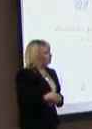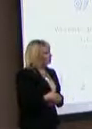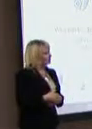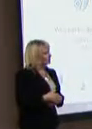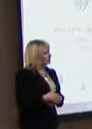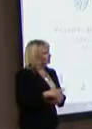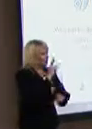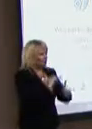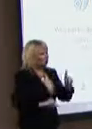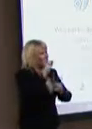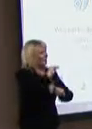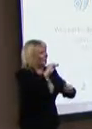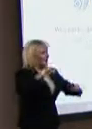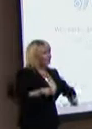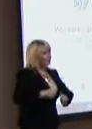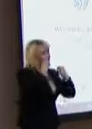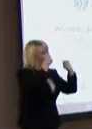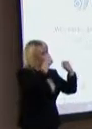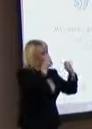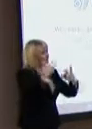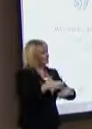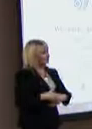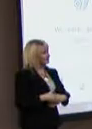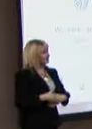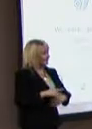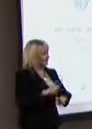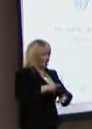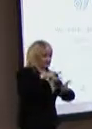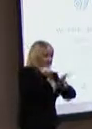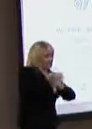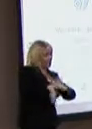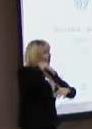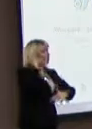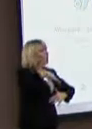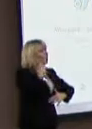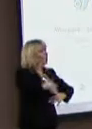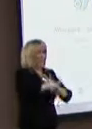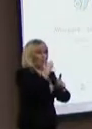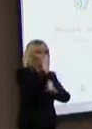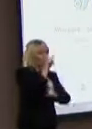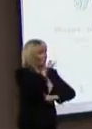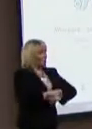European champions, they'll spend 30, 40 million pounds on a single player. But they are a social enterprise.